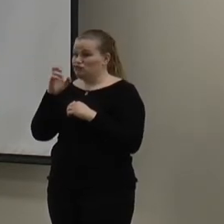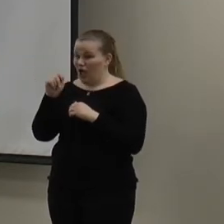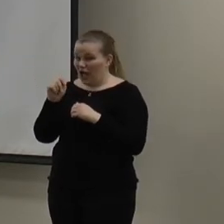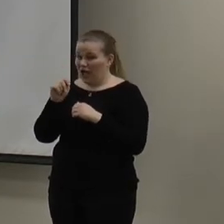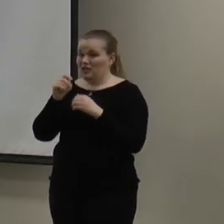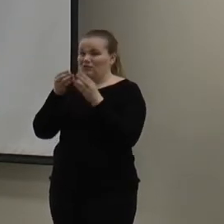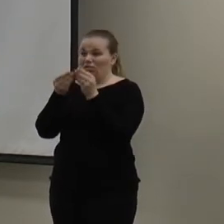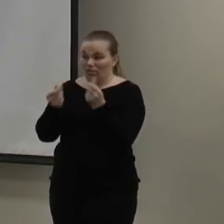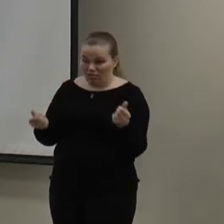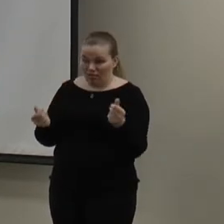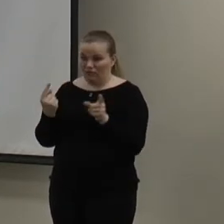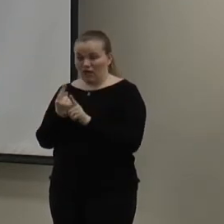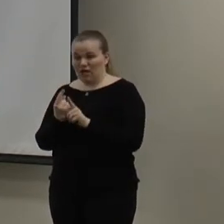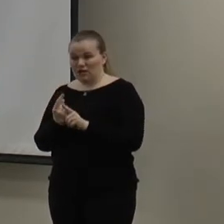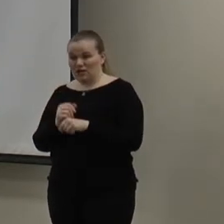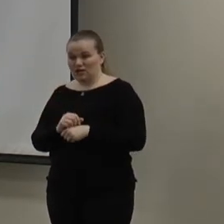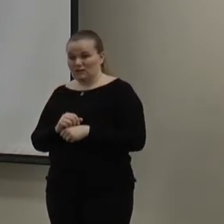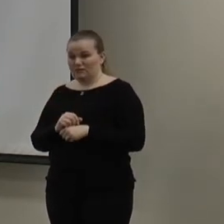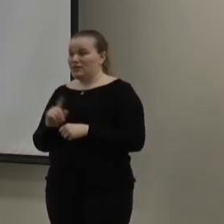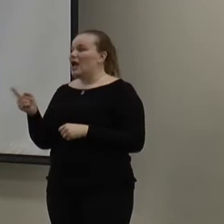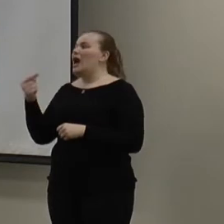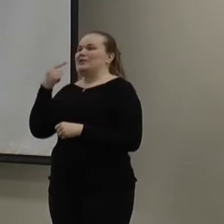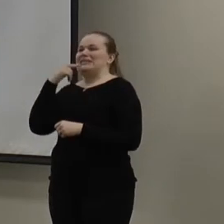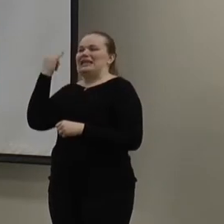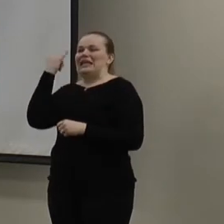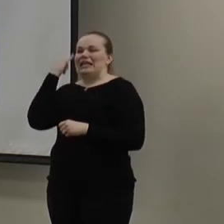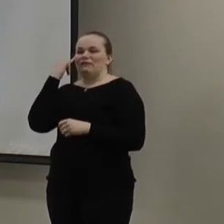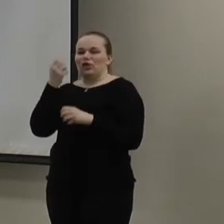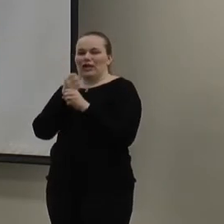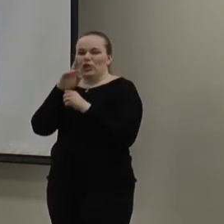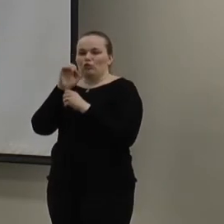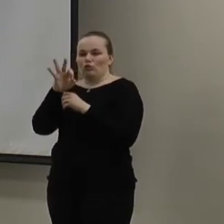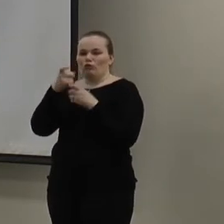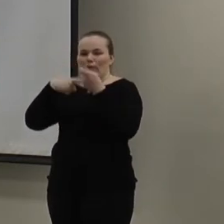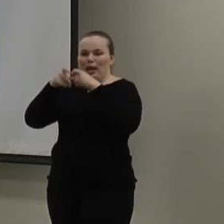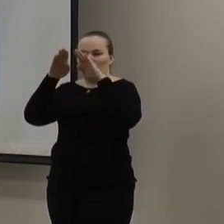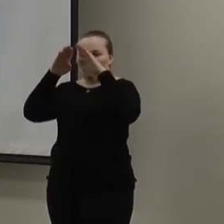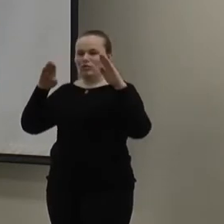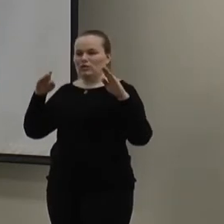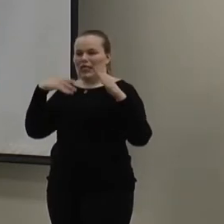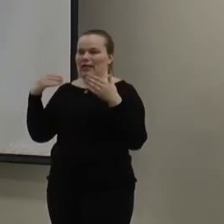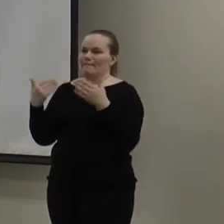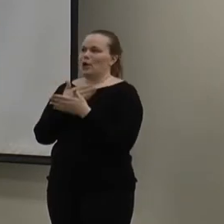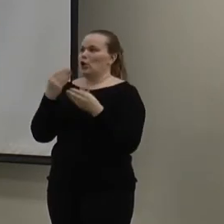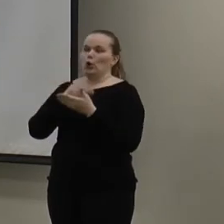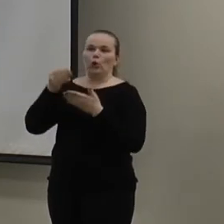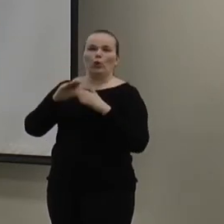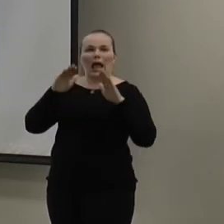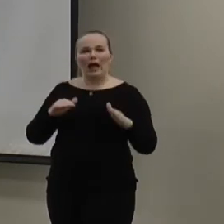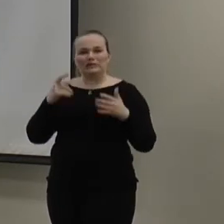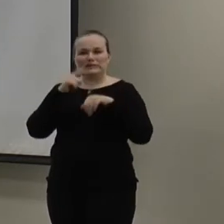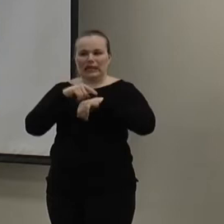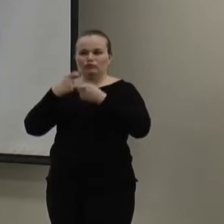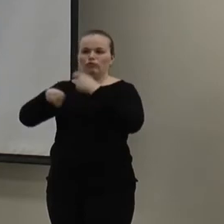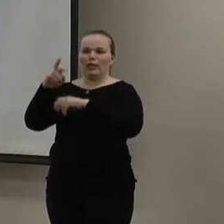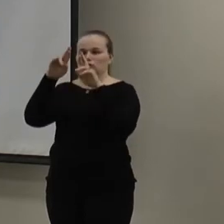line or anything like that? So, I would say if you're getting your roof repaired, so, you know, you bought a new house and it's time to get your